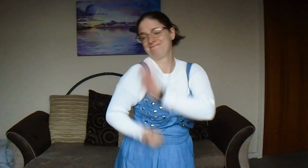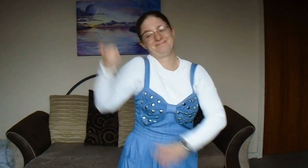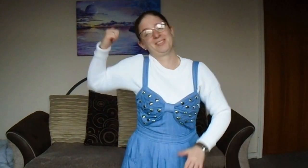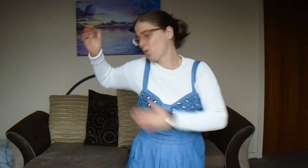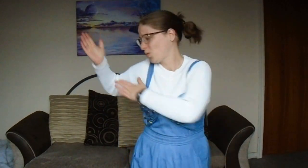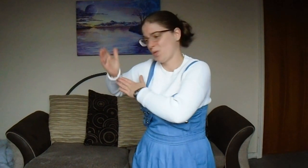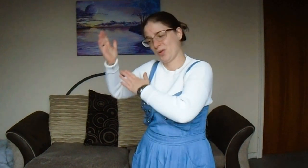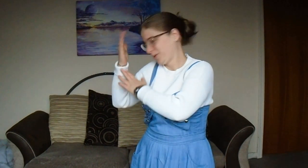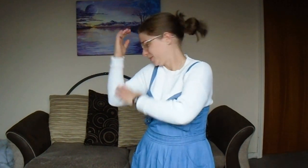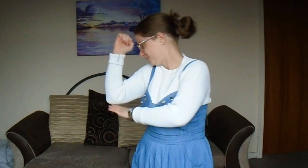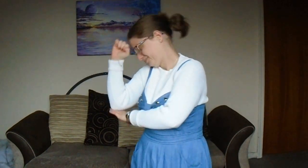in the corner